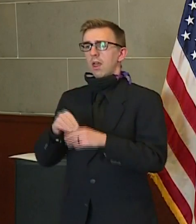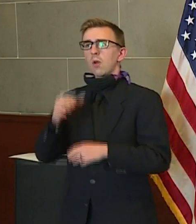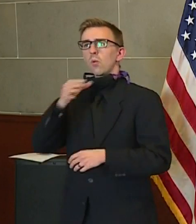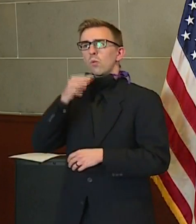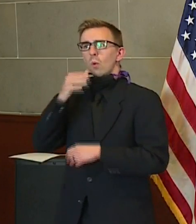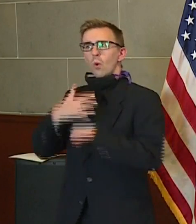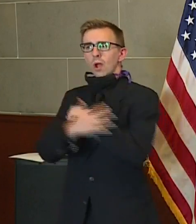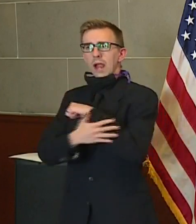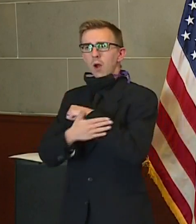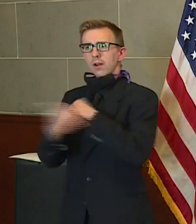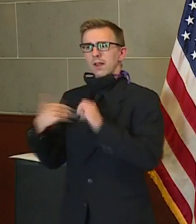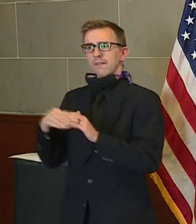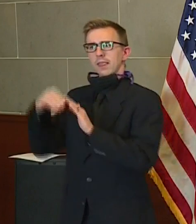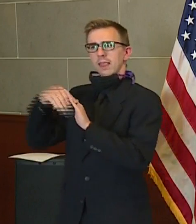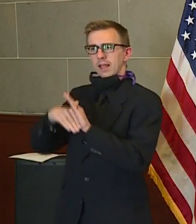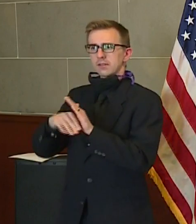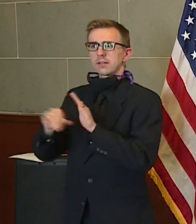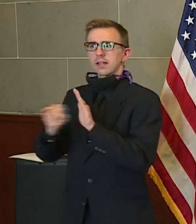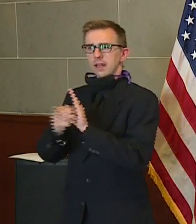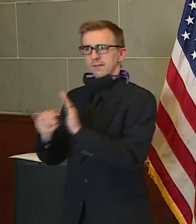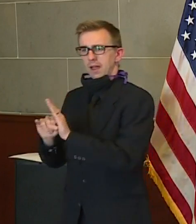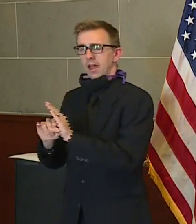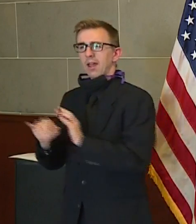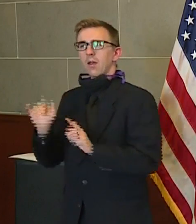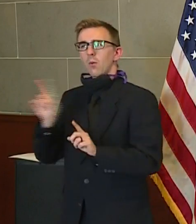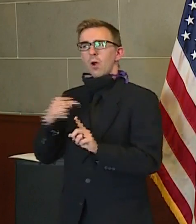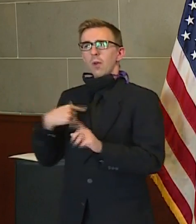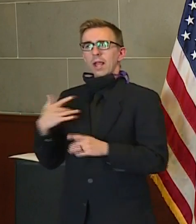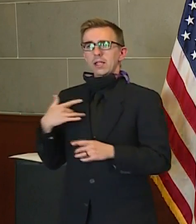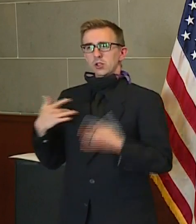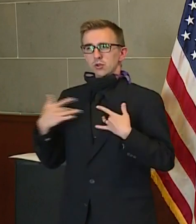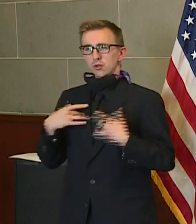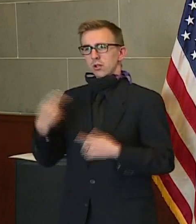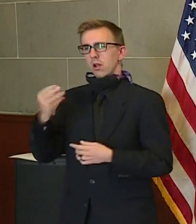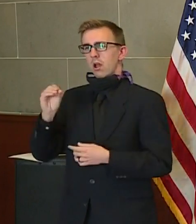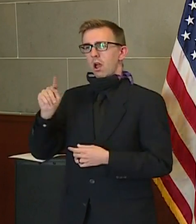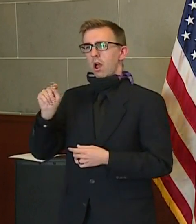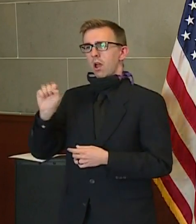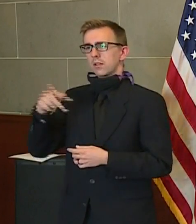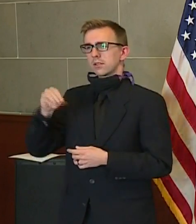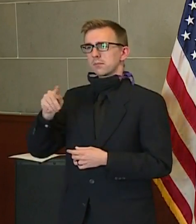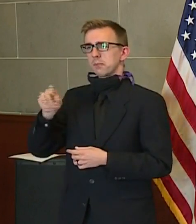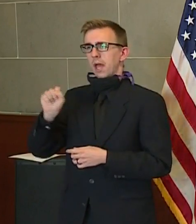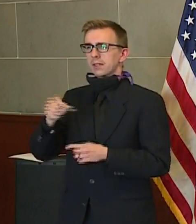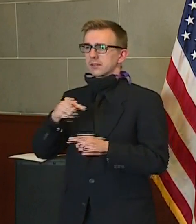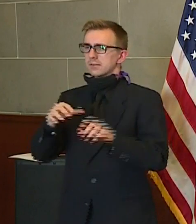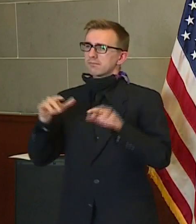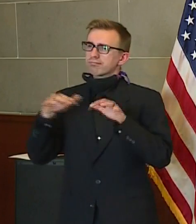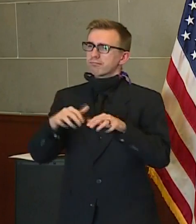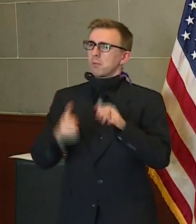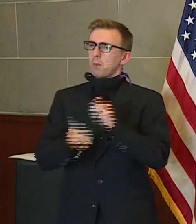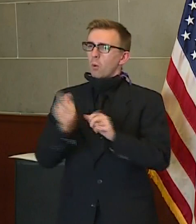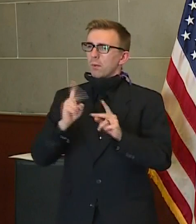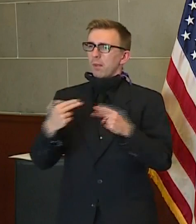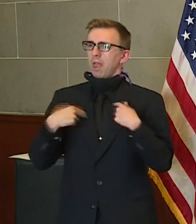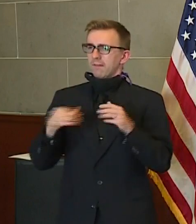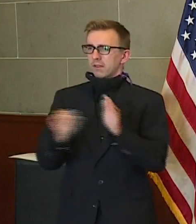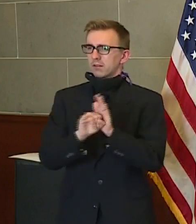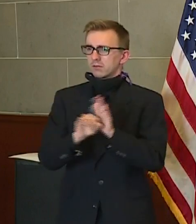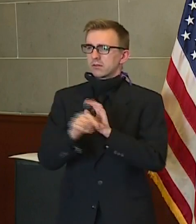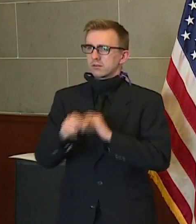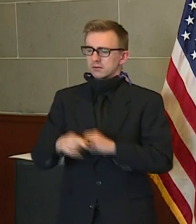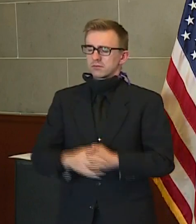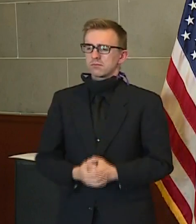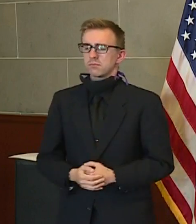rural counties, where we have also had concerns over hot spots. The overall trends show